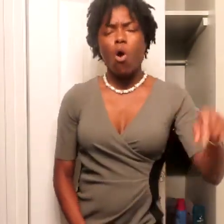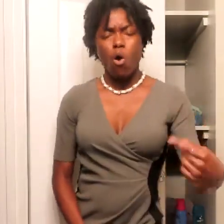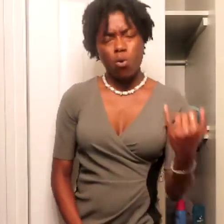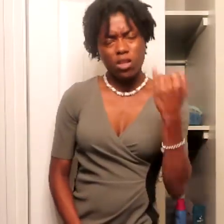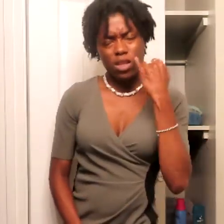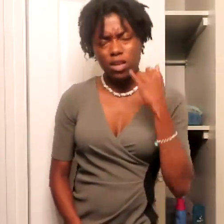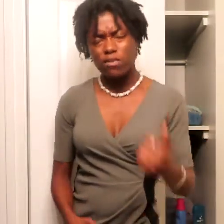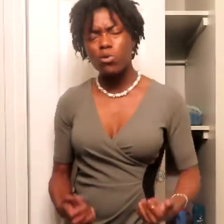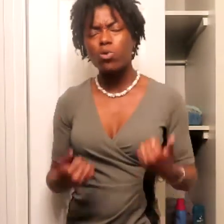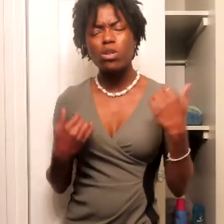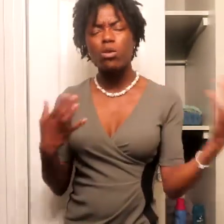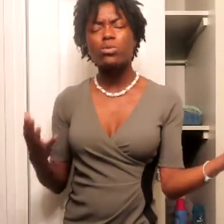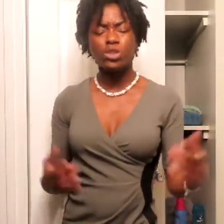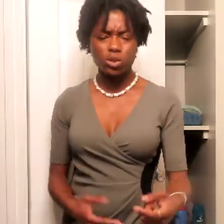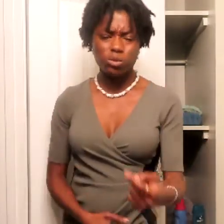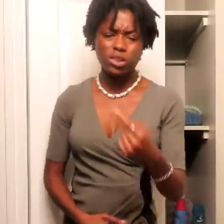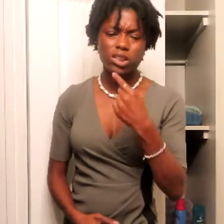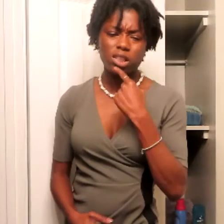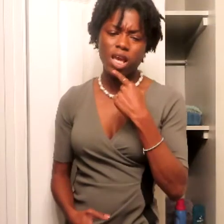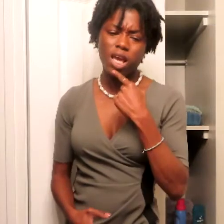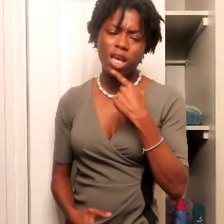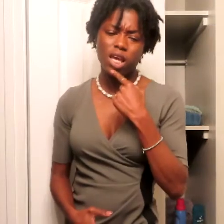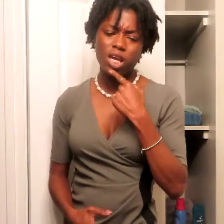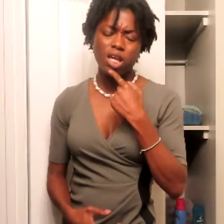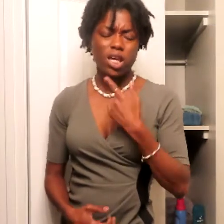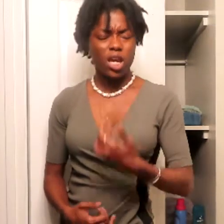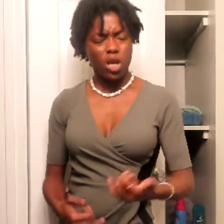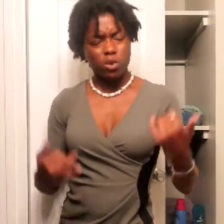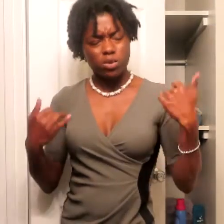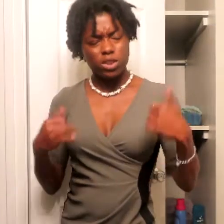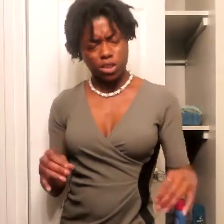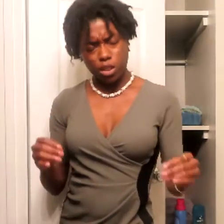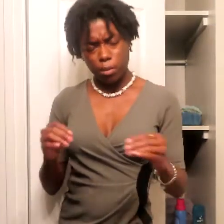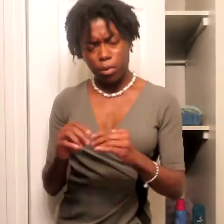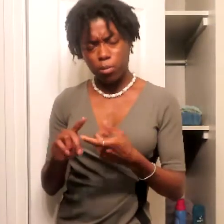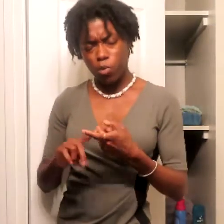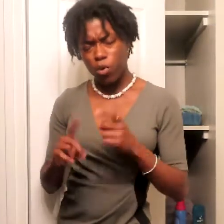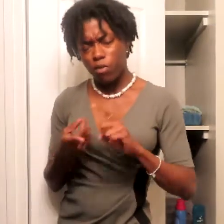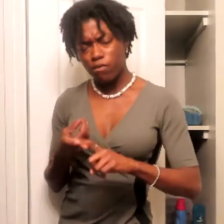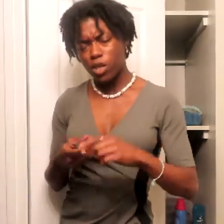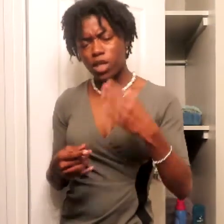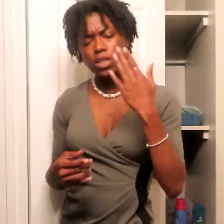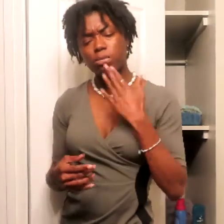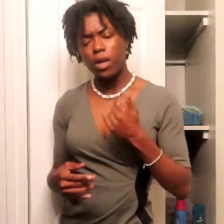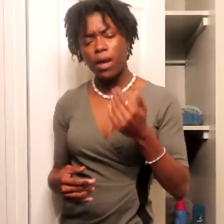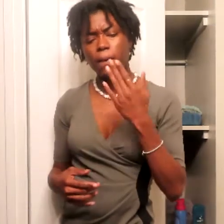Only if you mean what you say Only It's your own chance, baby